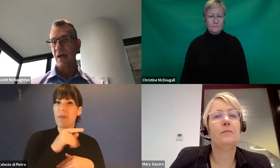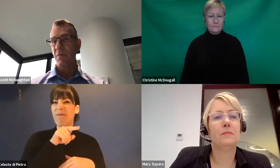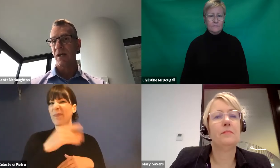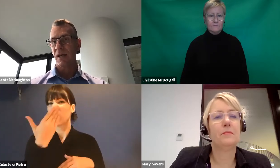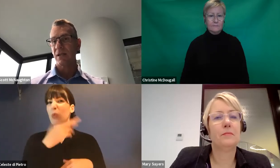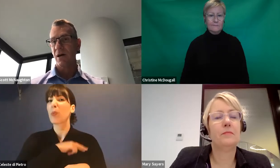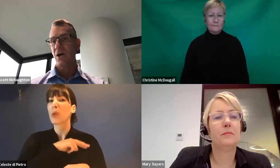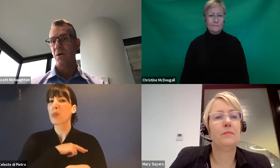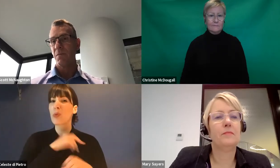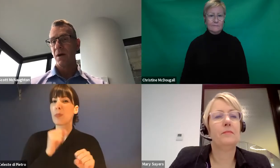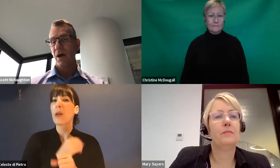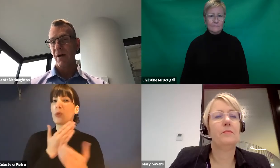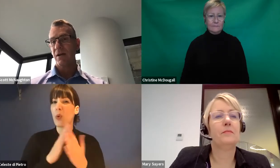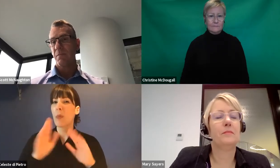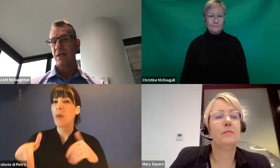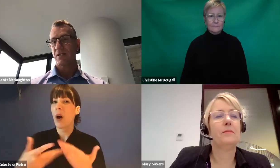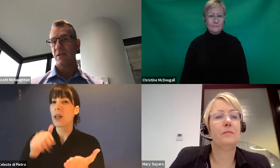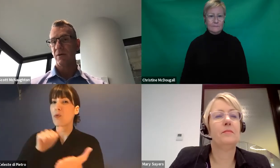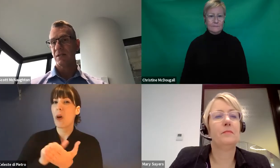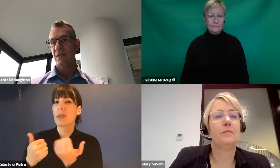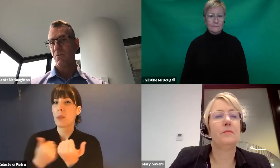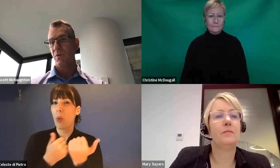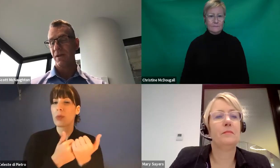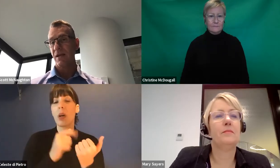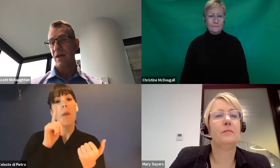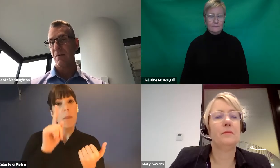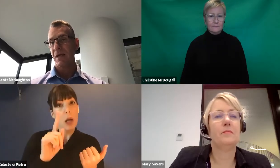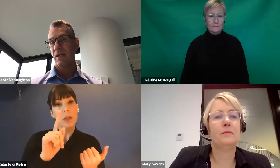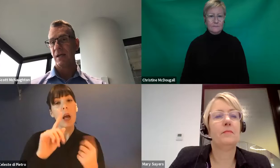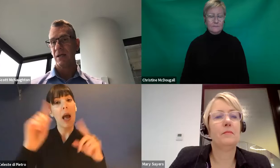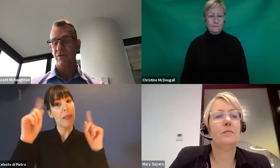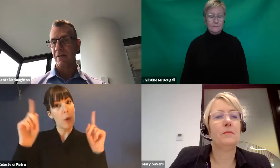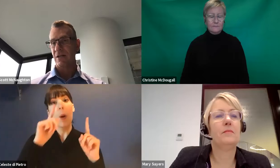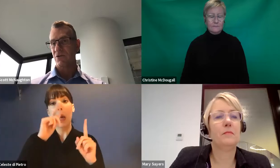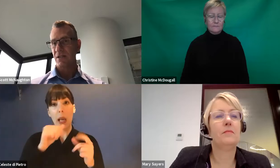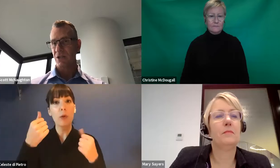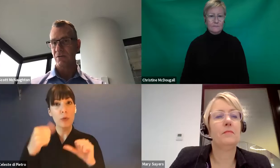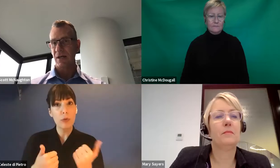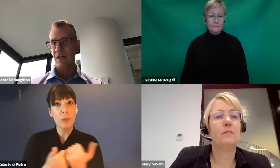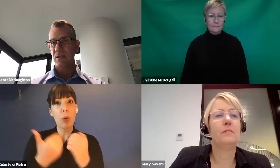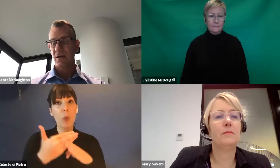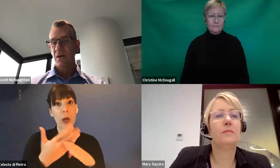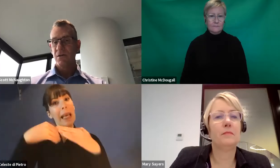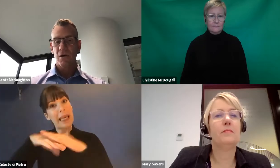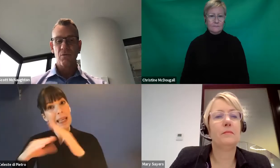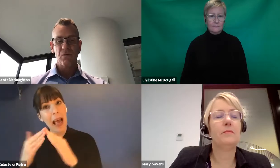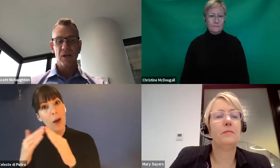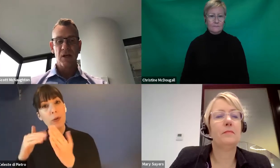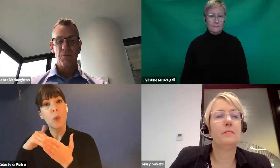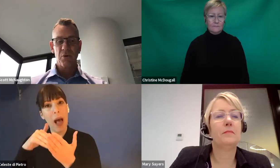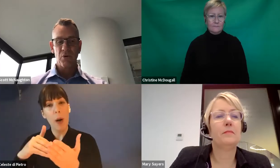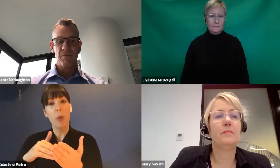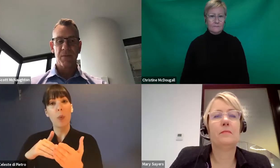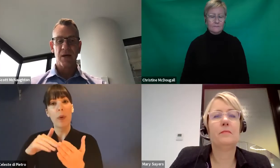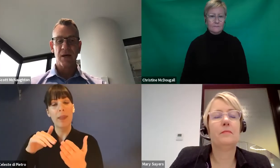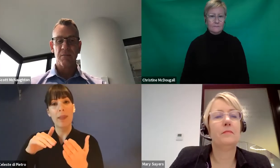support they might need at the home, around capacity building to help with any of their immediate needs or any of their transitional needs. So really